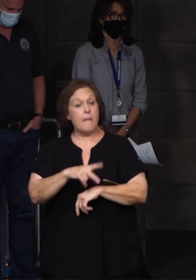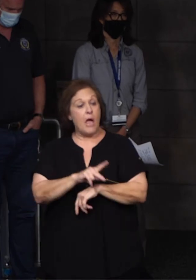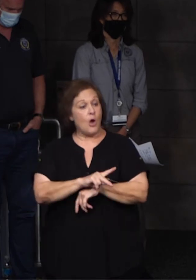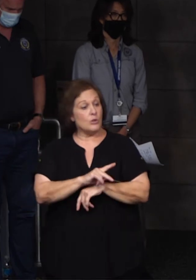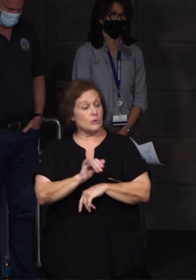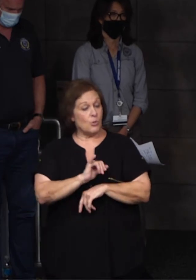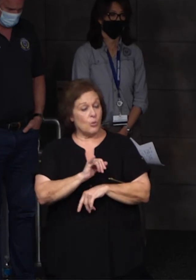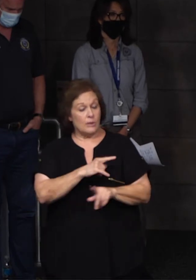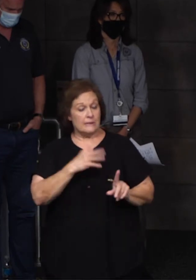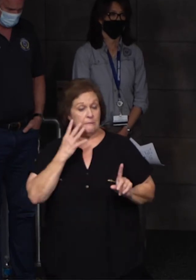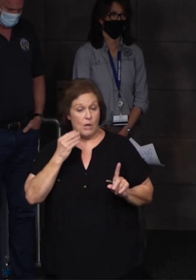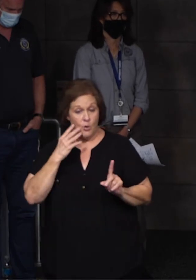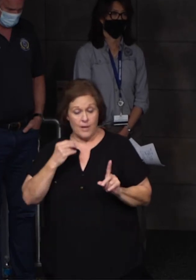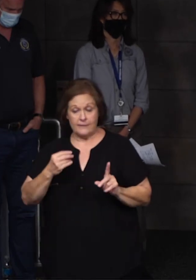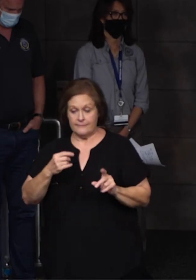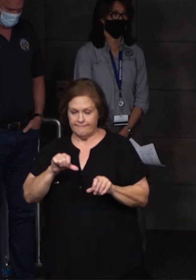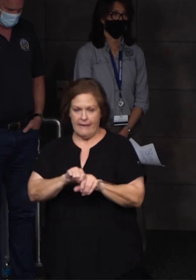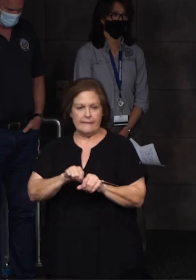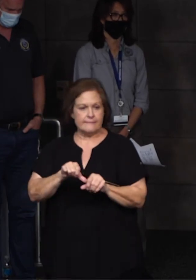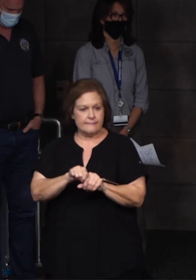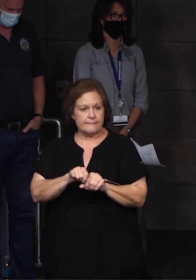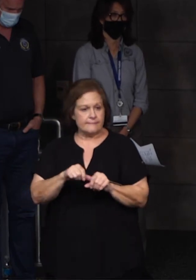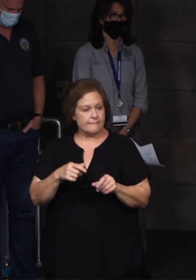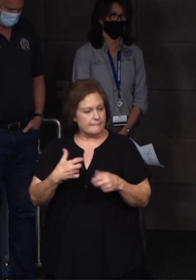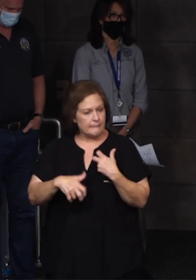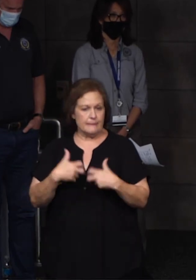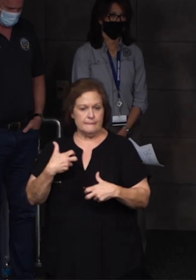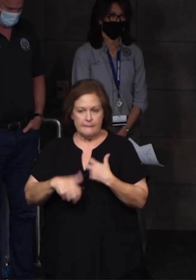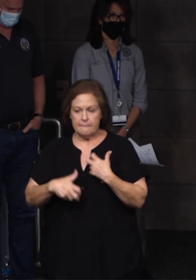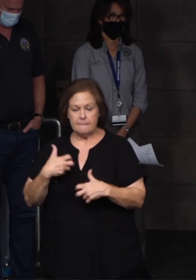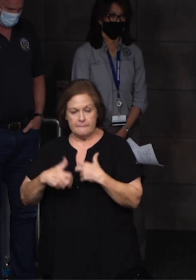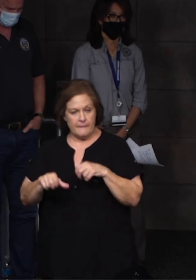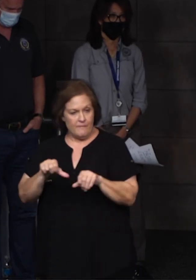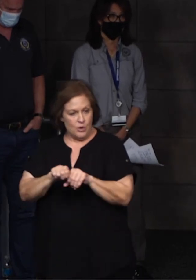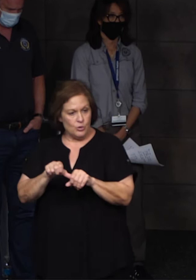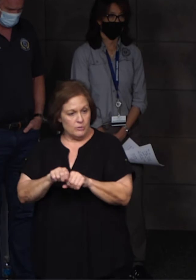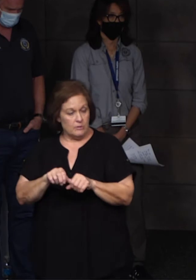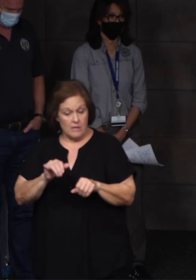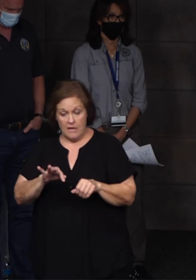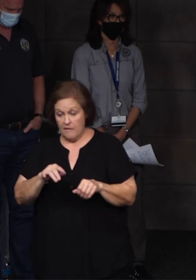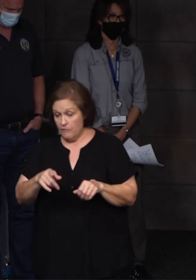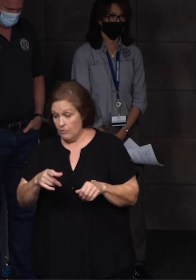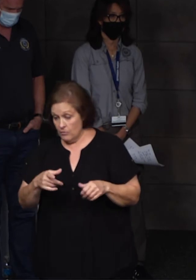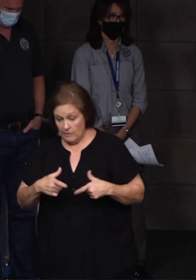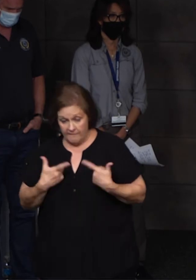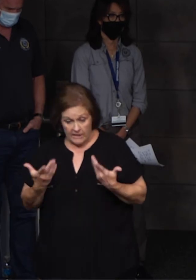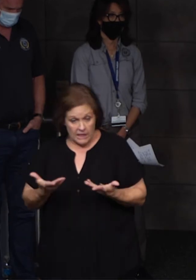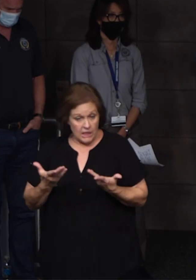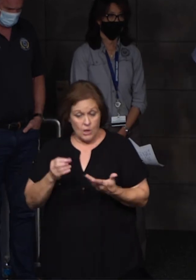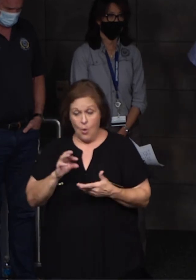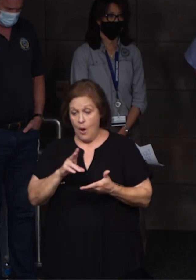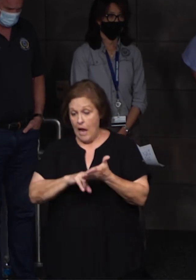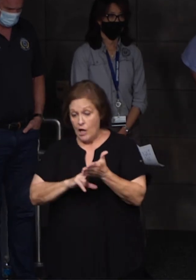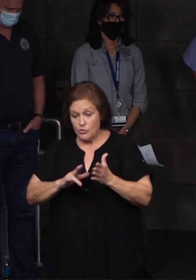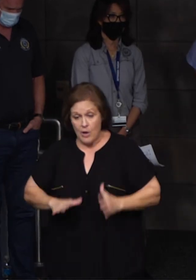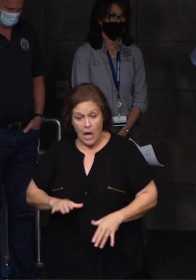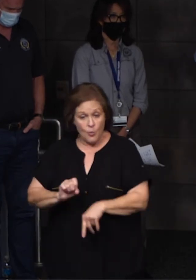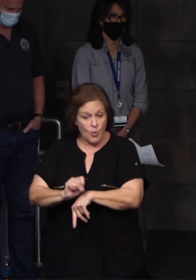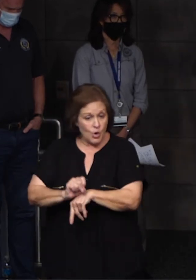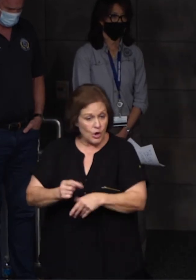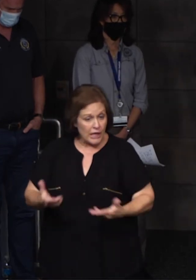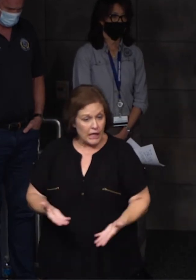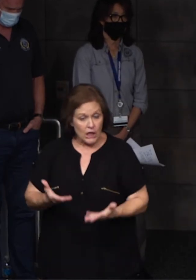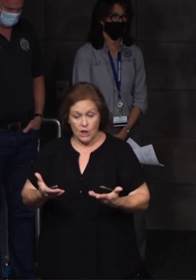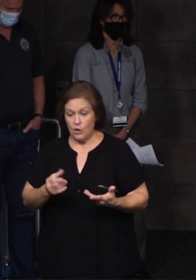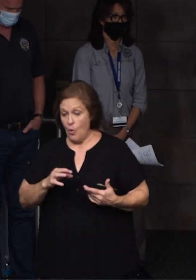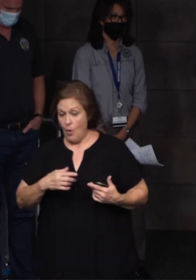through, which is fuel. Everybody's dealing with that, even if you're a resident or if you are a contractor working for Entergy or one of